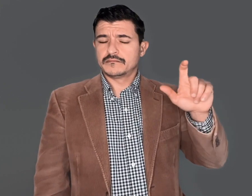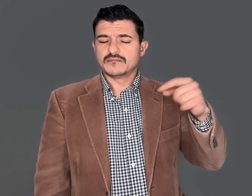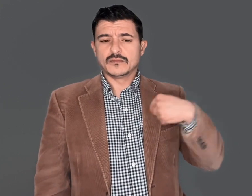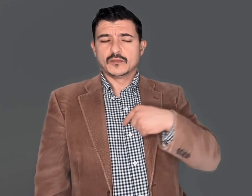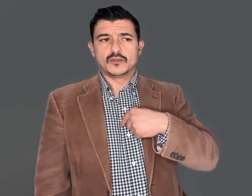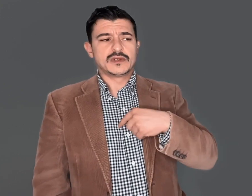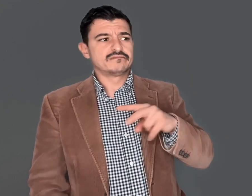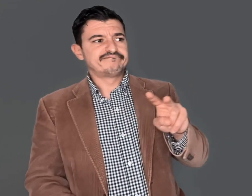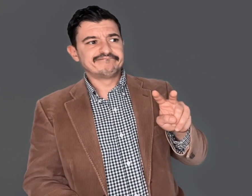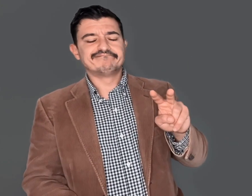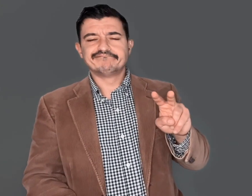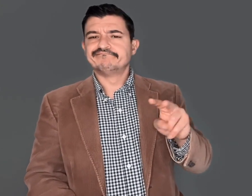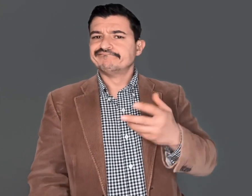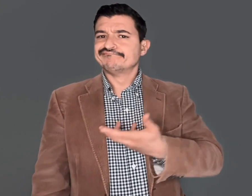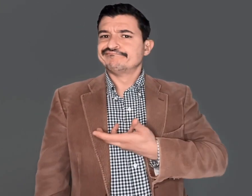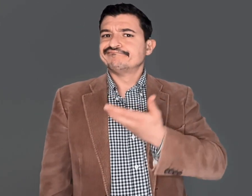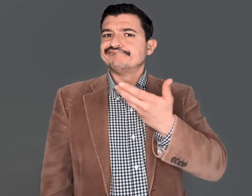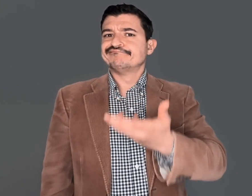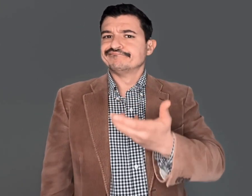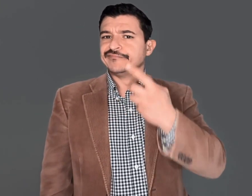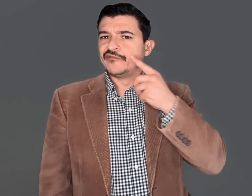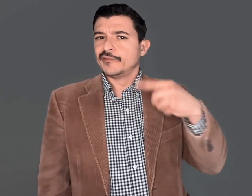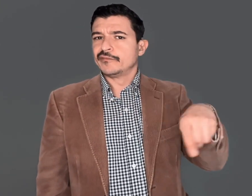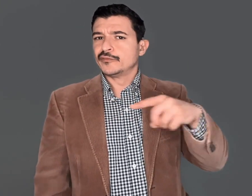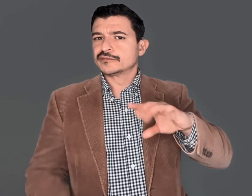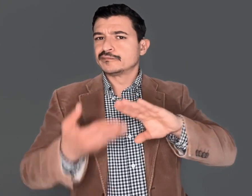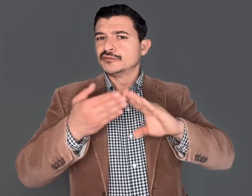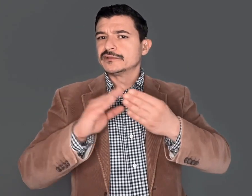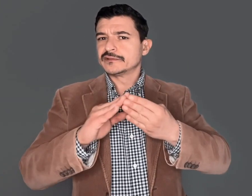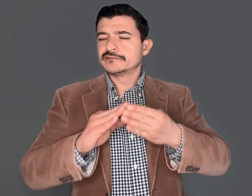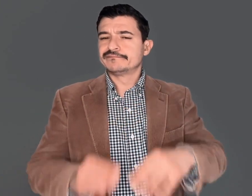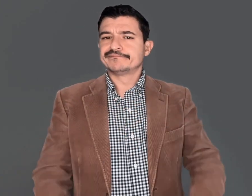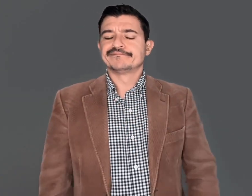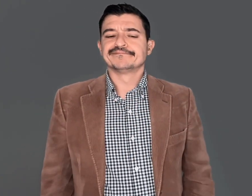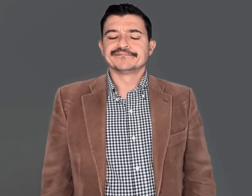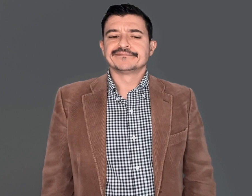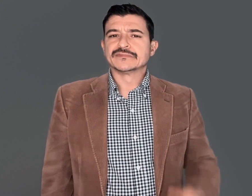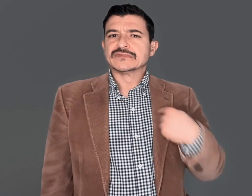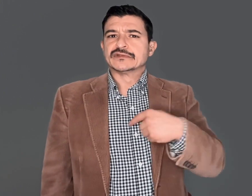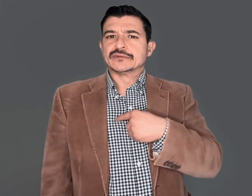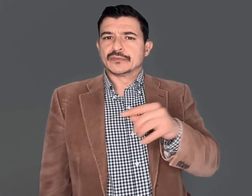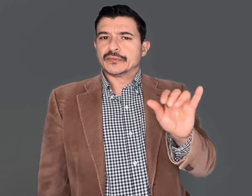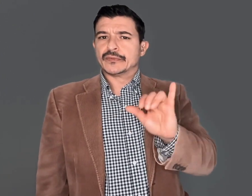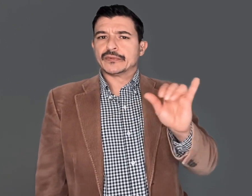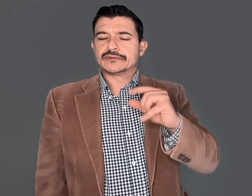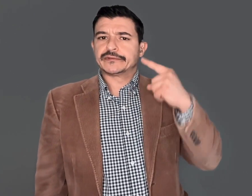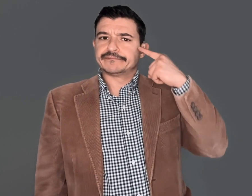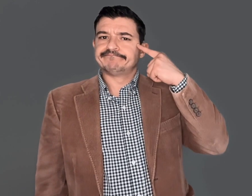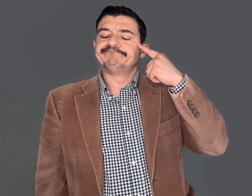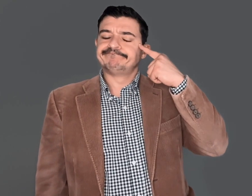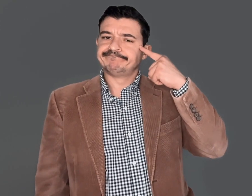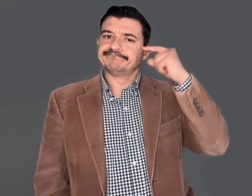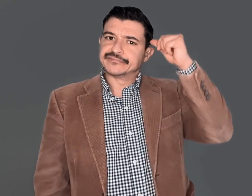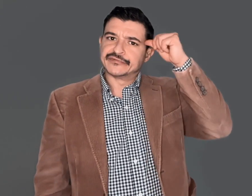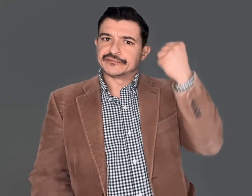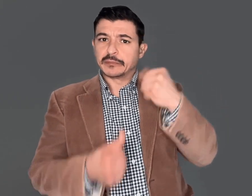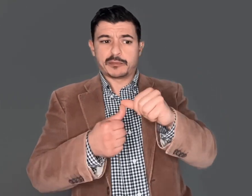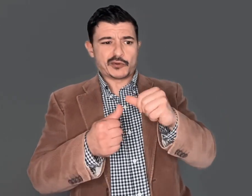it's left us with heavy hearts and compassion for our communities. Additionally, it